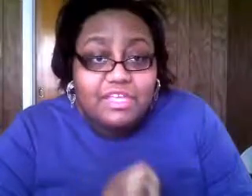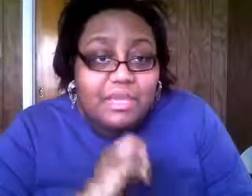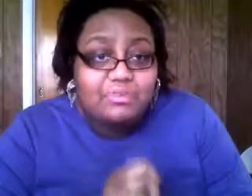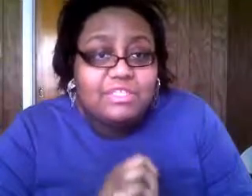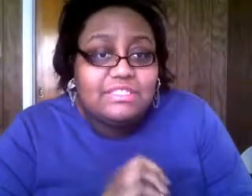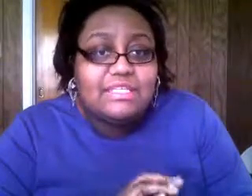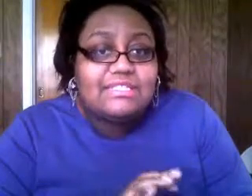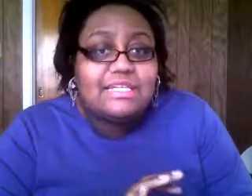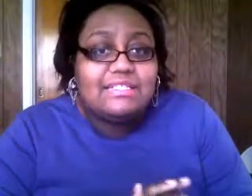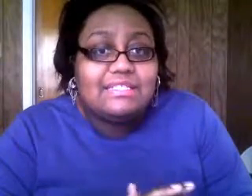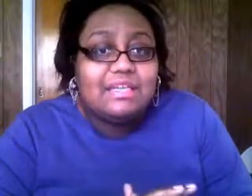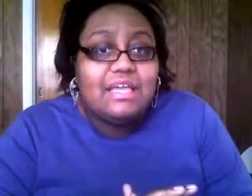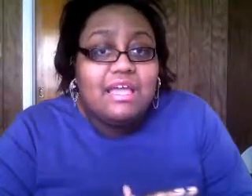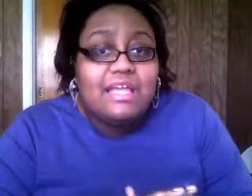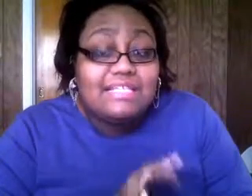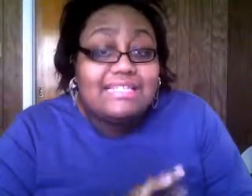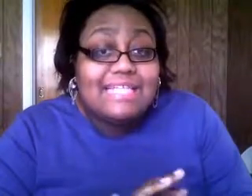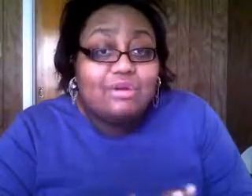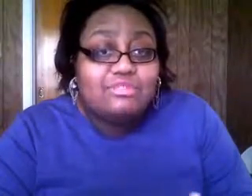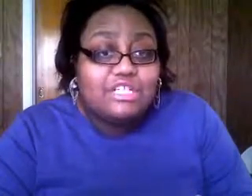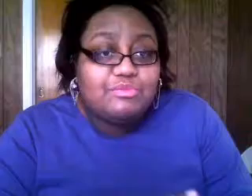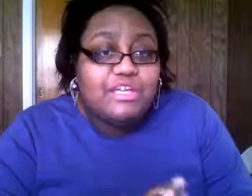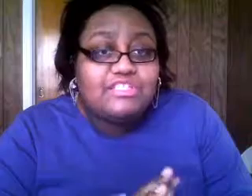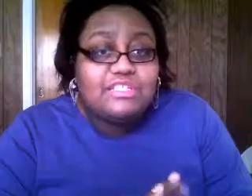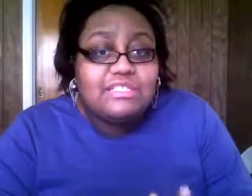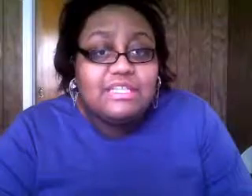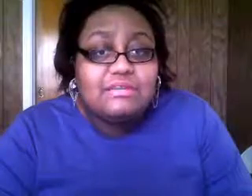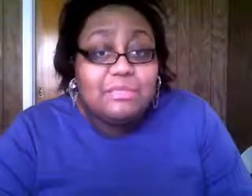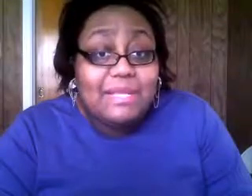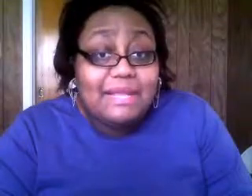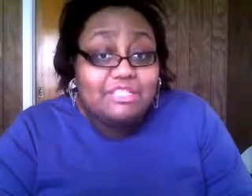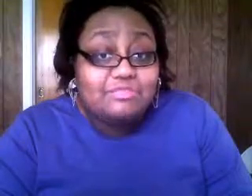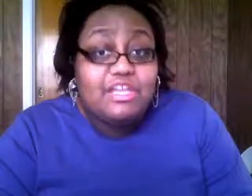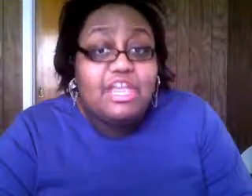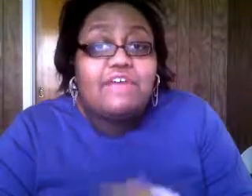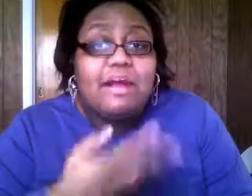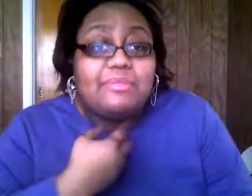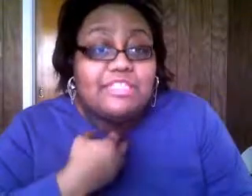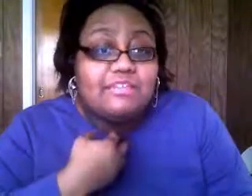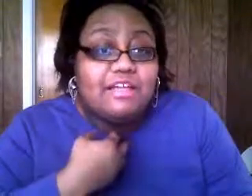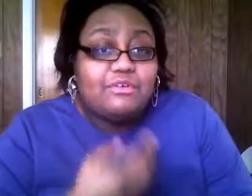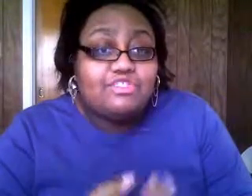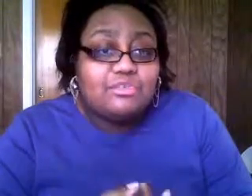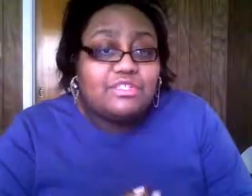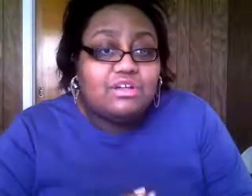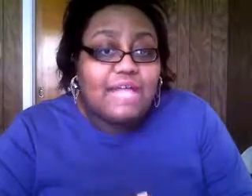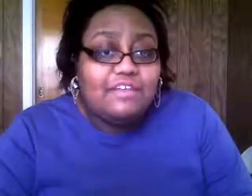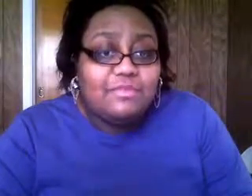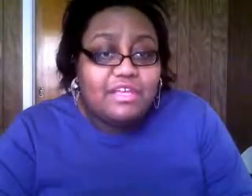thee impressed thee and sayest thee and sayest thou who touched me and jesus said somebody have touched me for i perceive that virtue is gone out of me